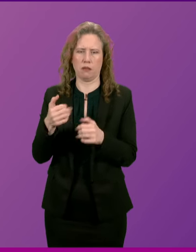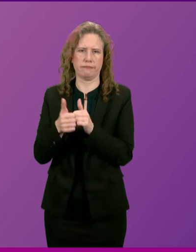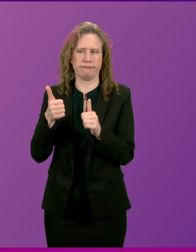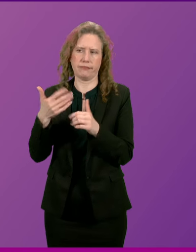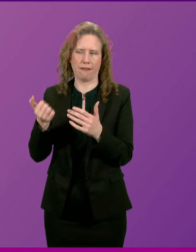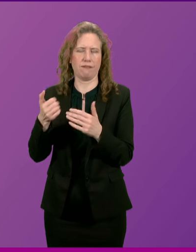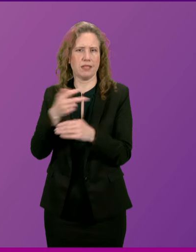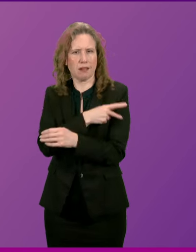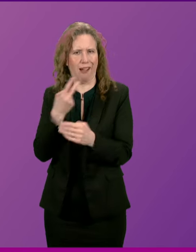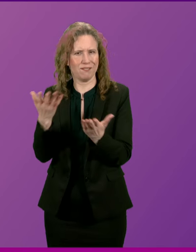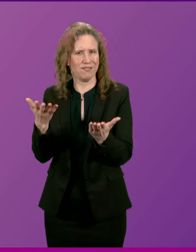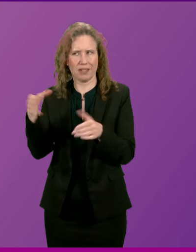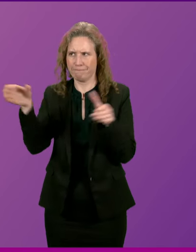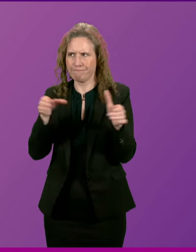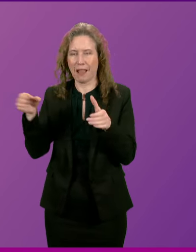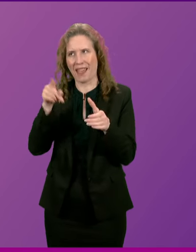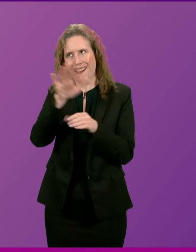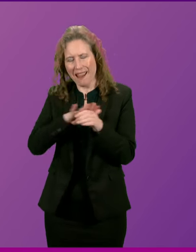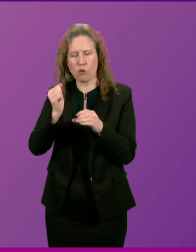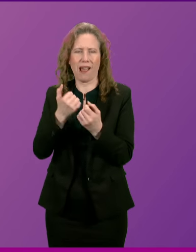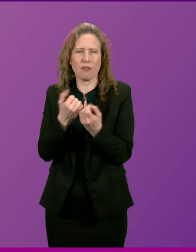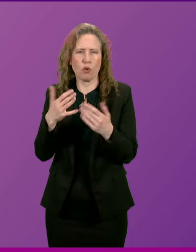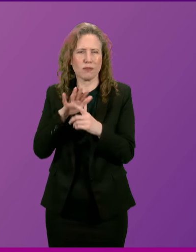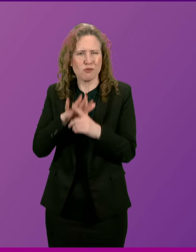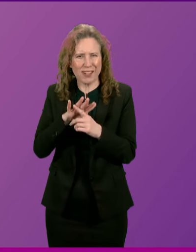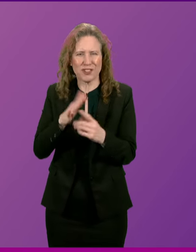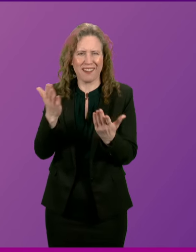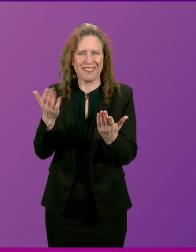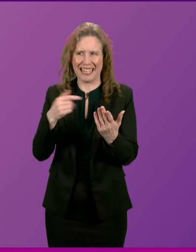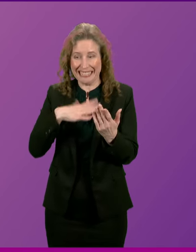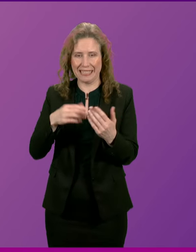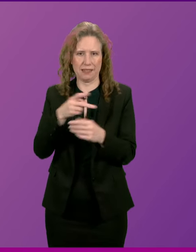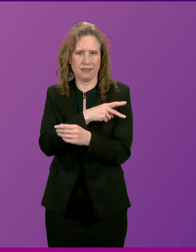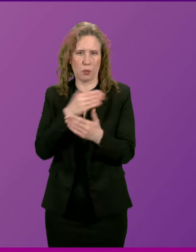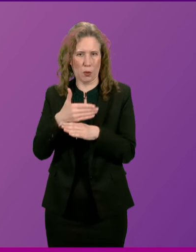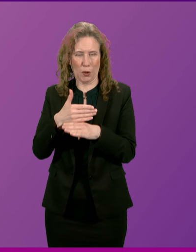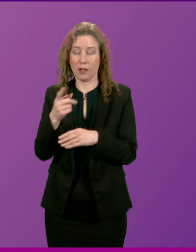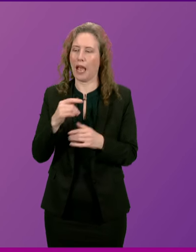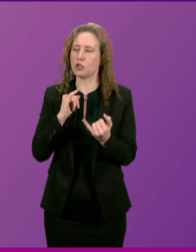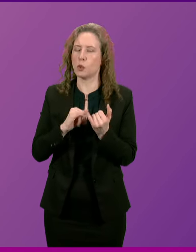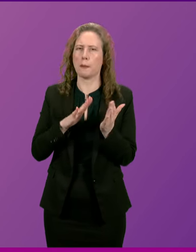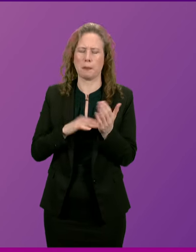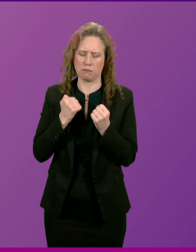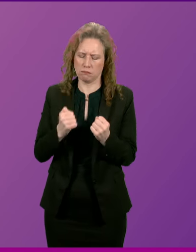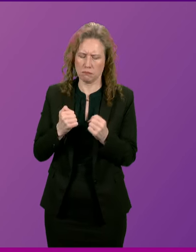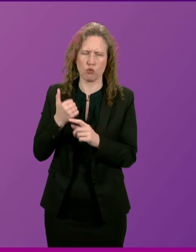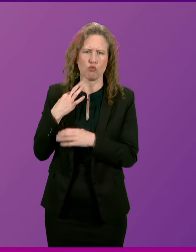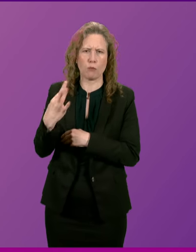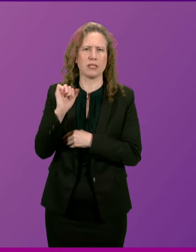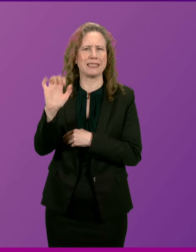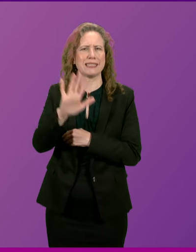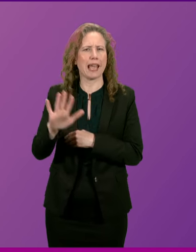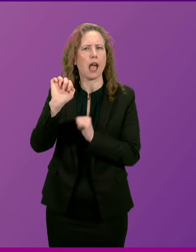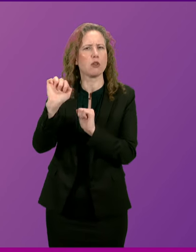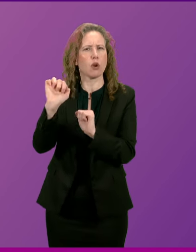in areas that are under pressure. And Stuart McMillan has been a stalwart in representing his area